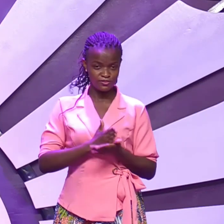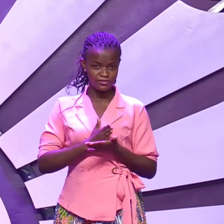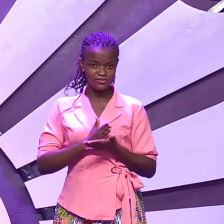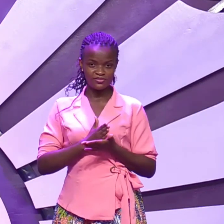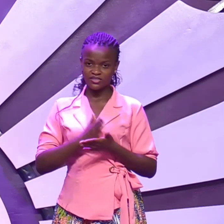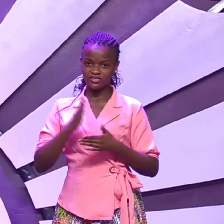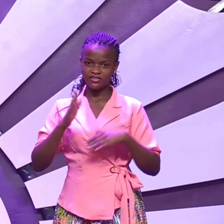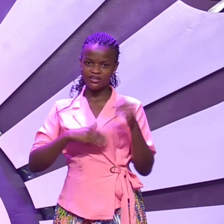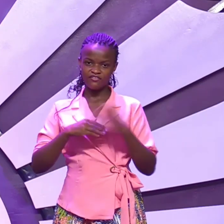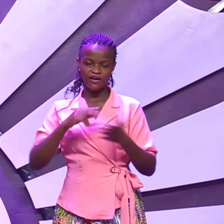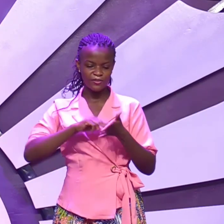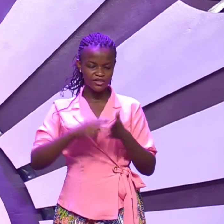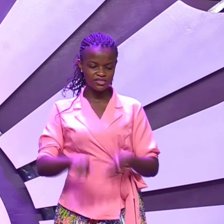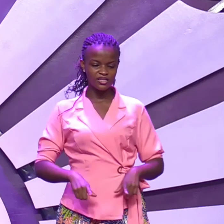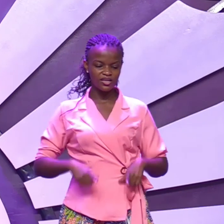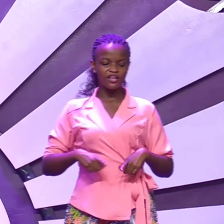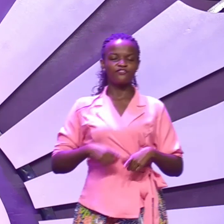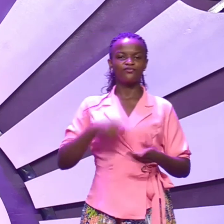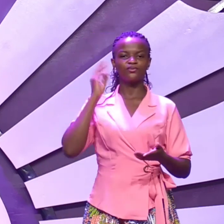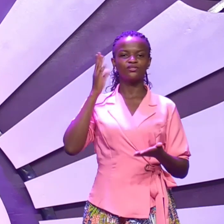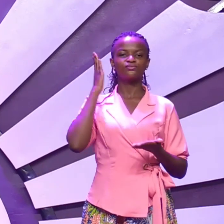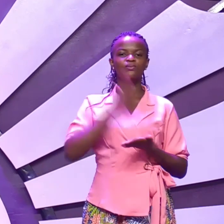doesn't mean that life comes to stand still